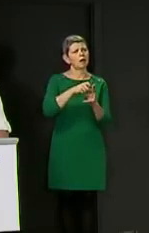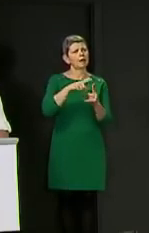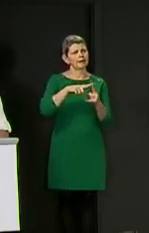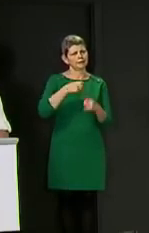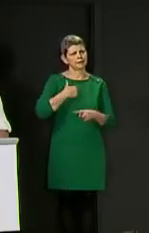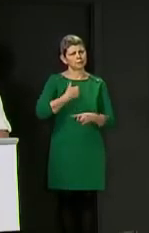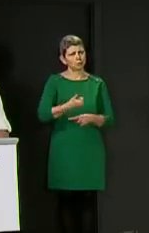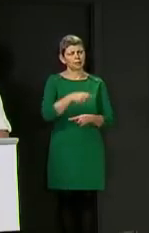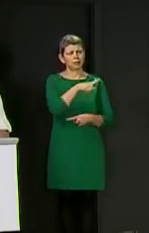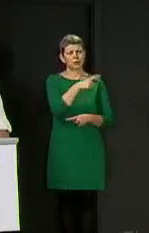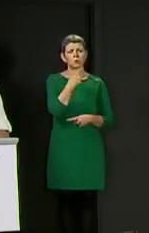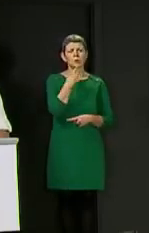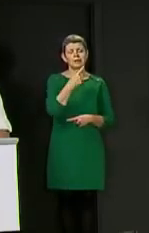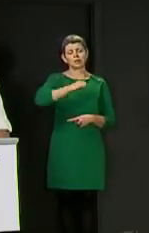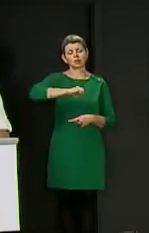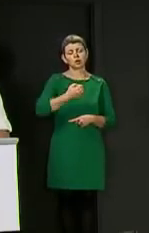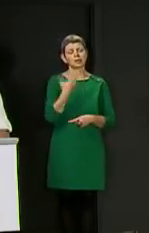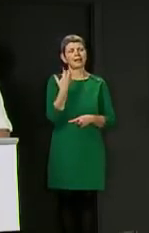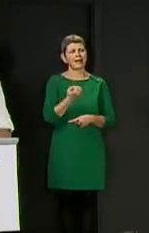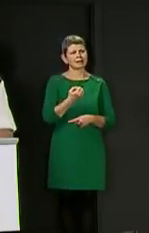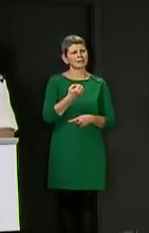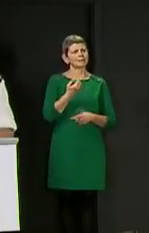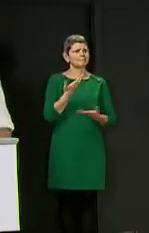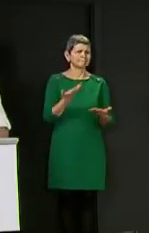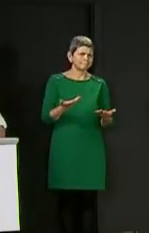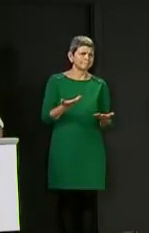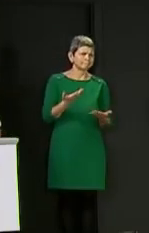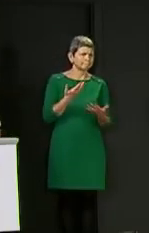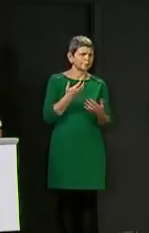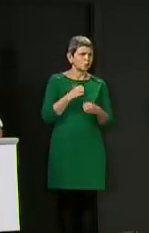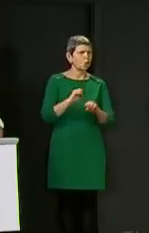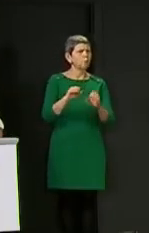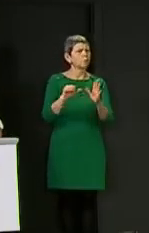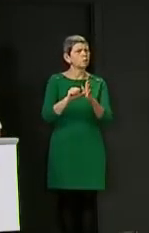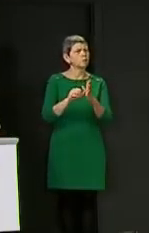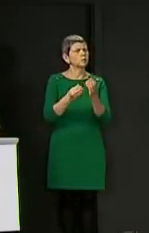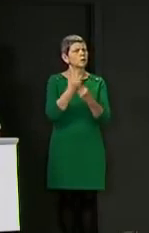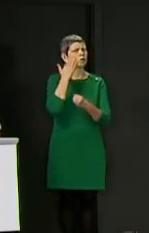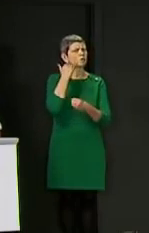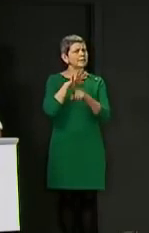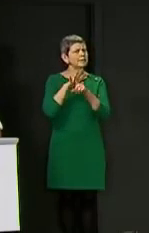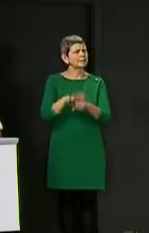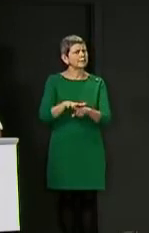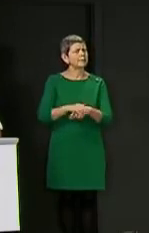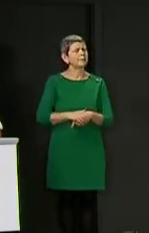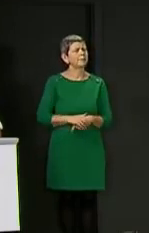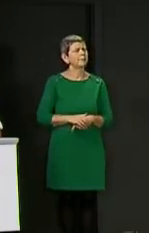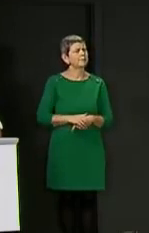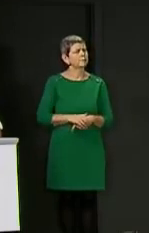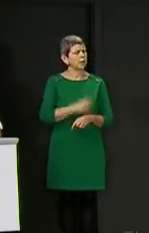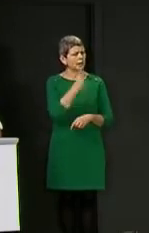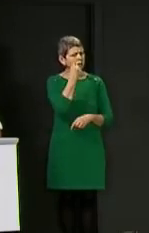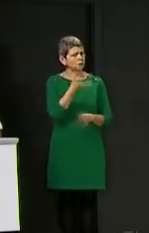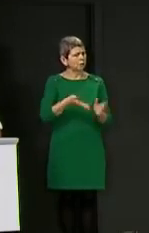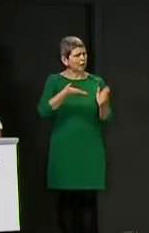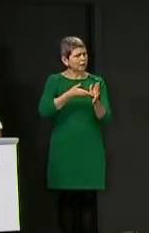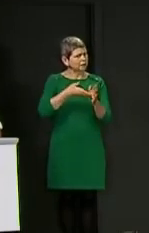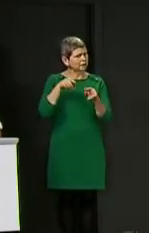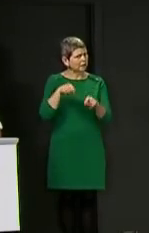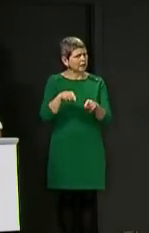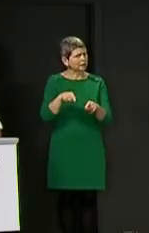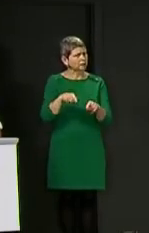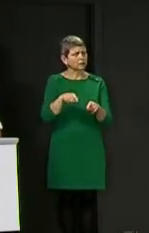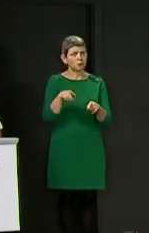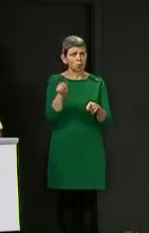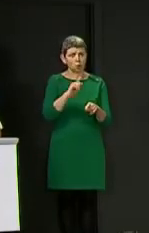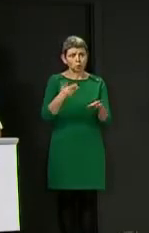with racism. I just wondered if you could expand on that to perhaps the particular issues you're aware of within Scotland and what's being done about them.